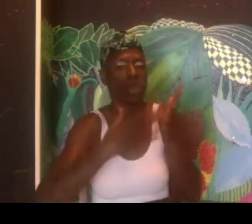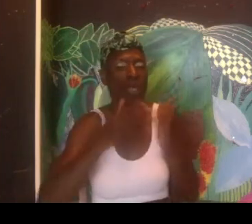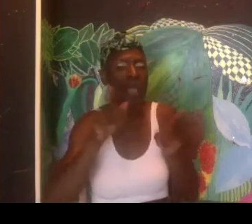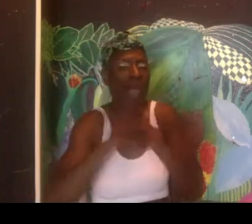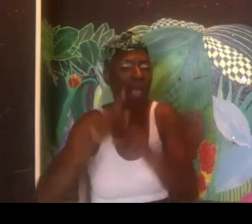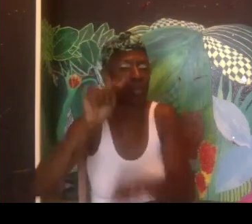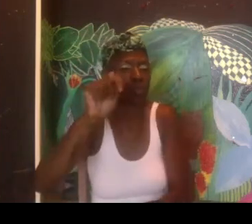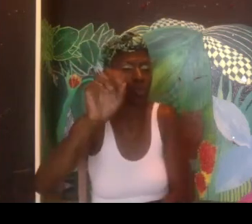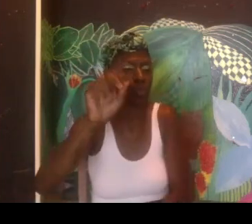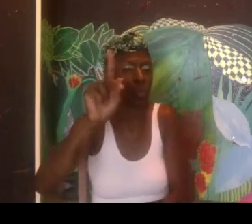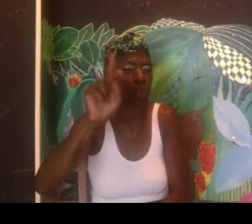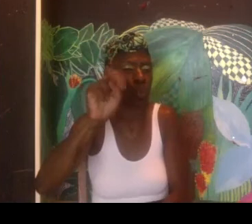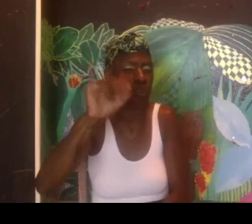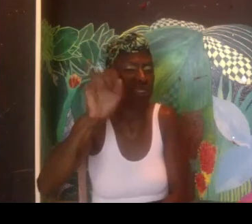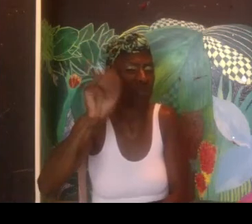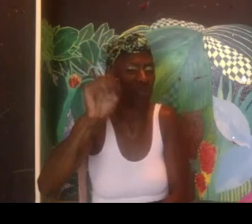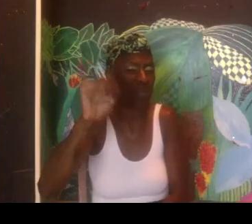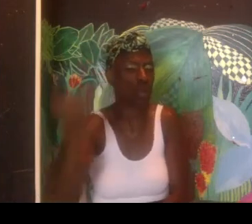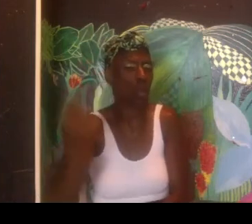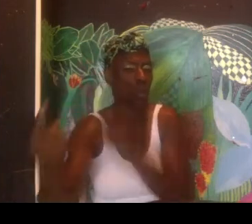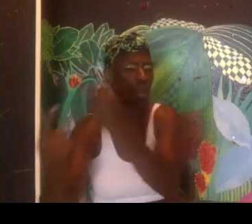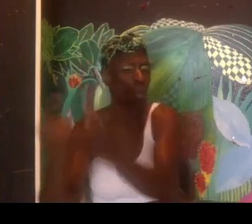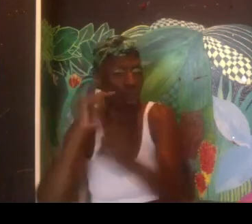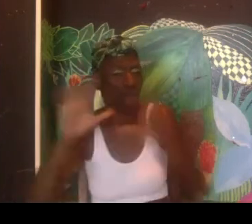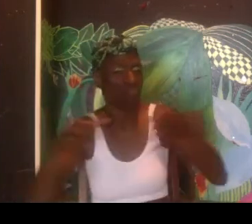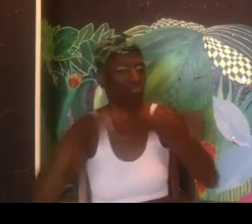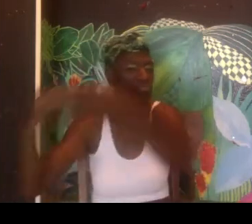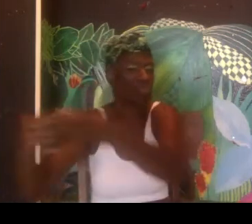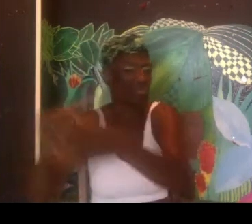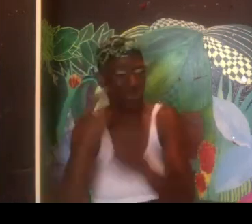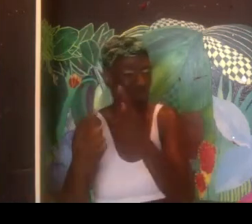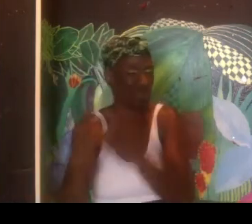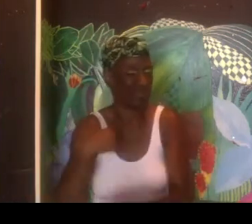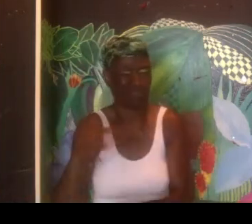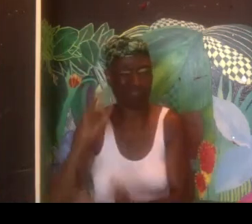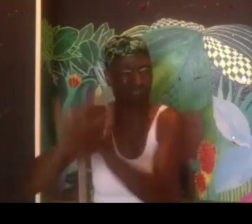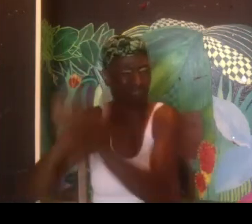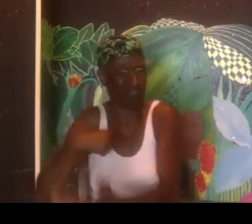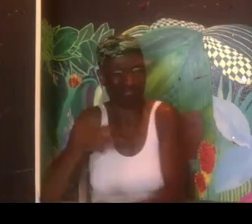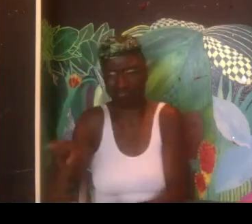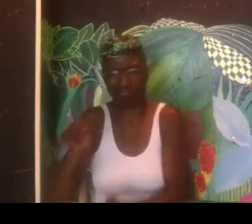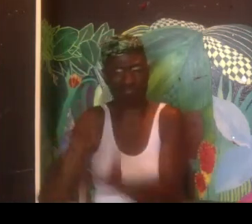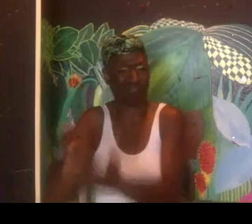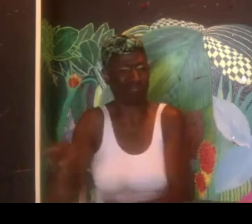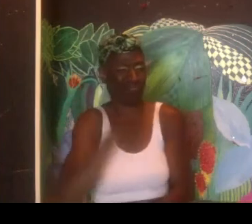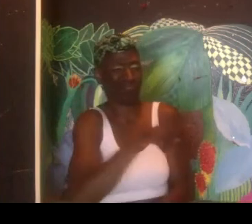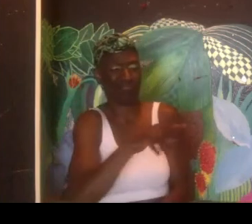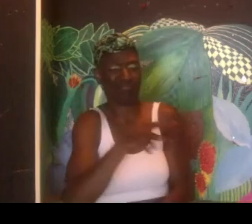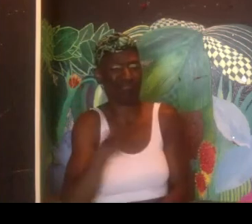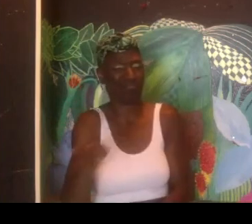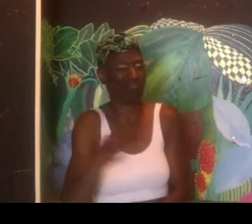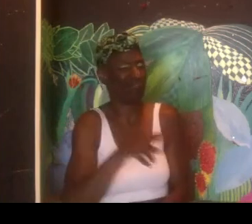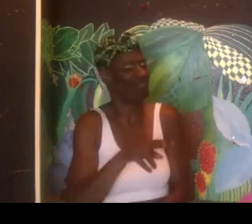you know, in theater, it's just automatically white. And the only time that there is Black artists in theater is